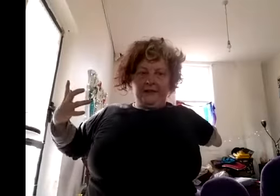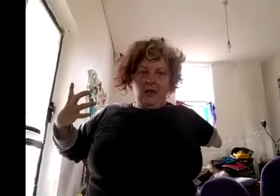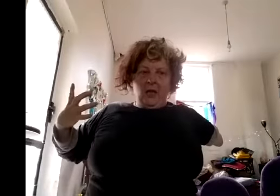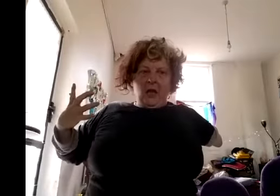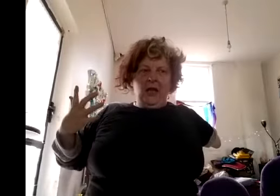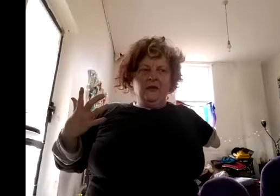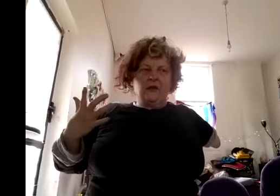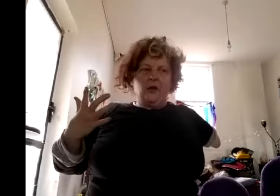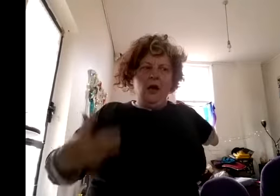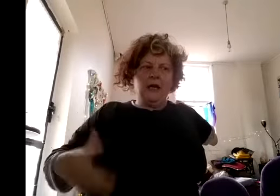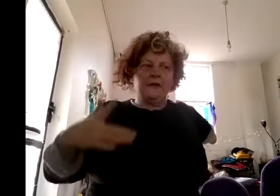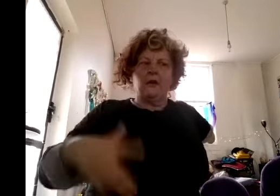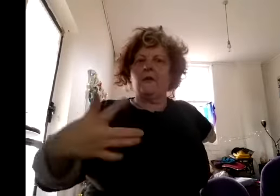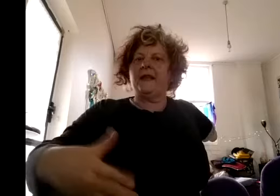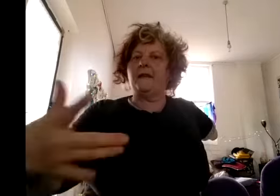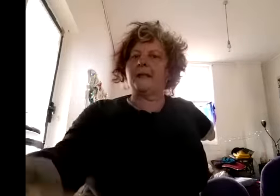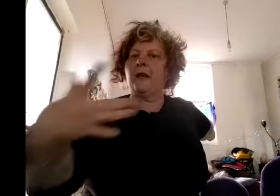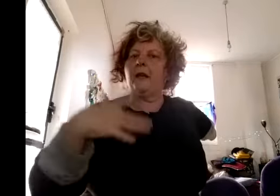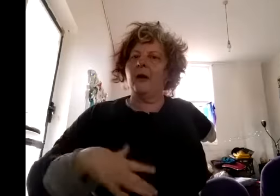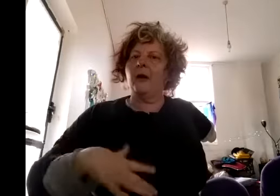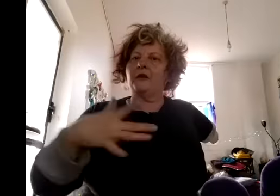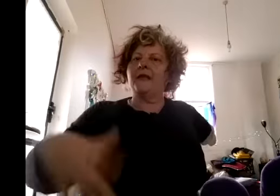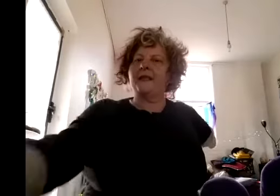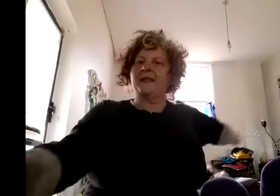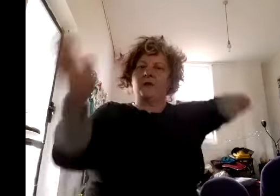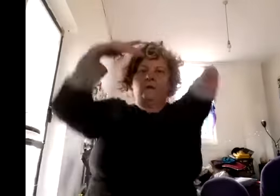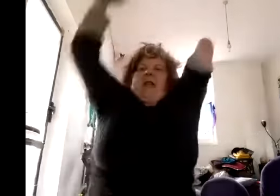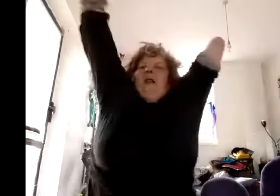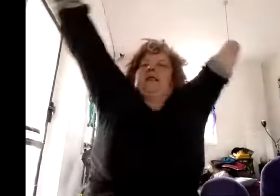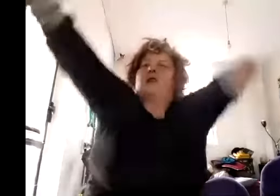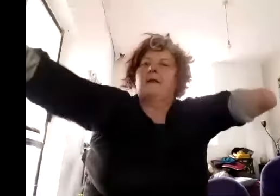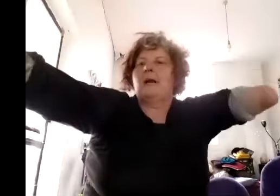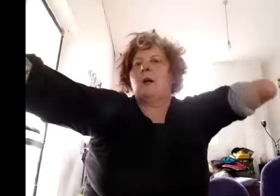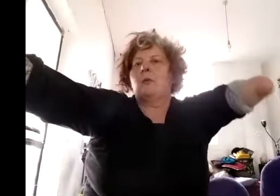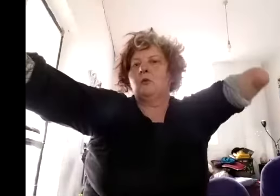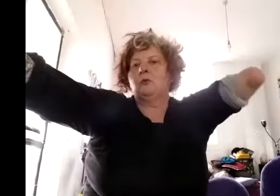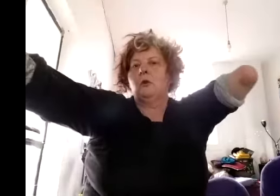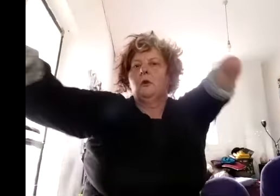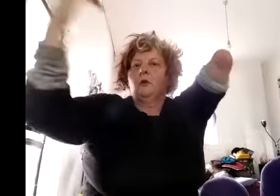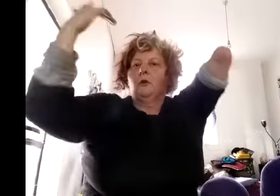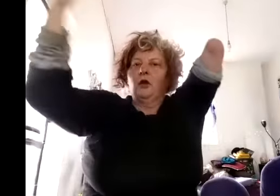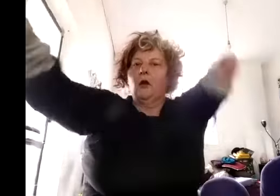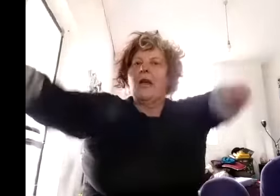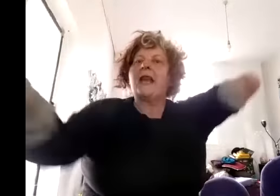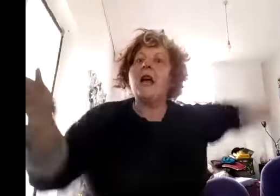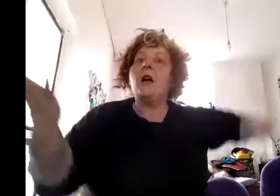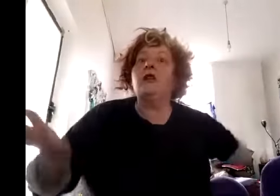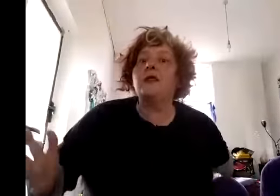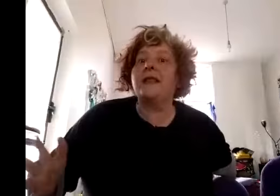and i don't think there's been much analysis of outside of our bubble you know and how we could use that